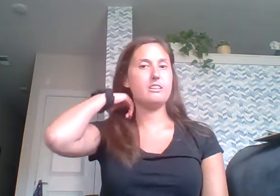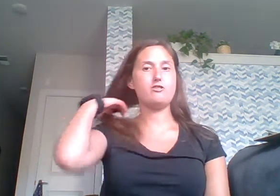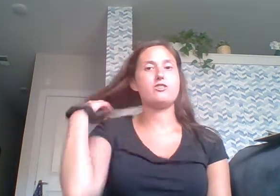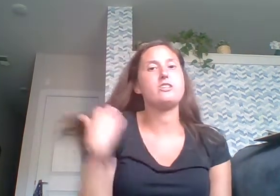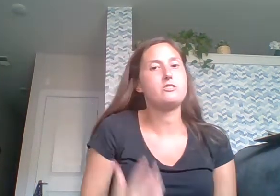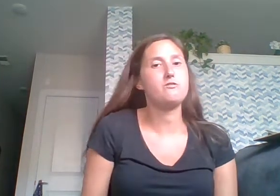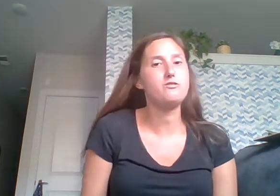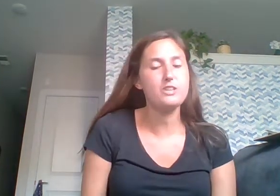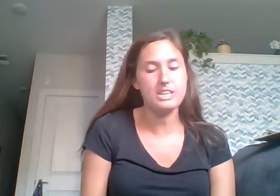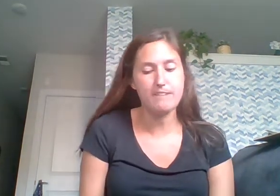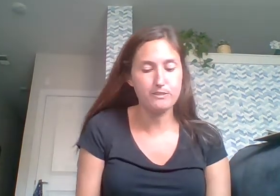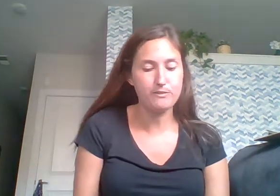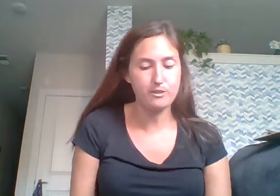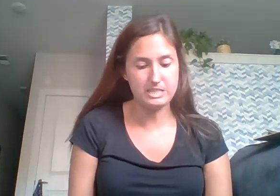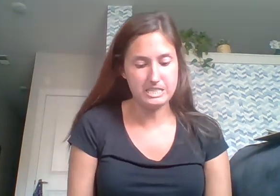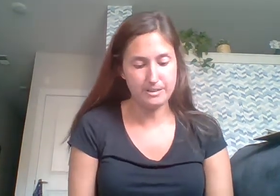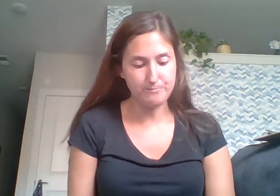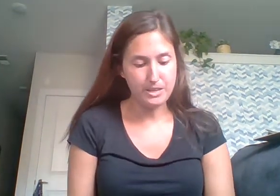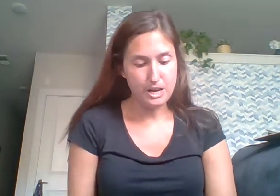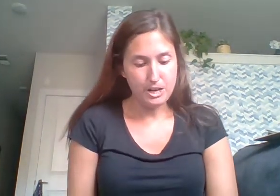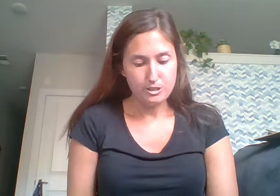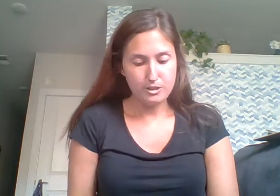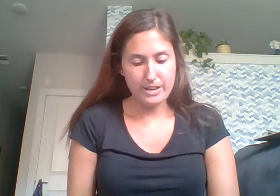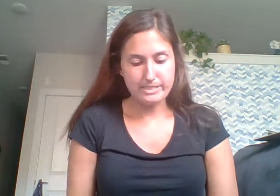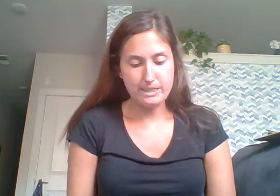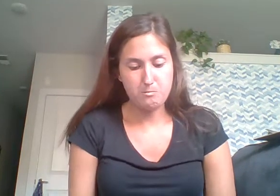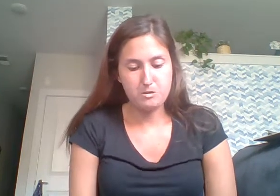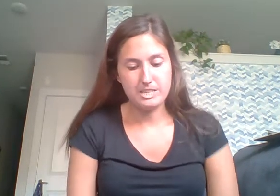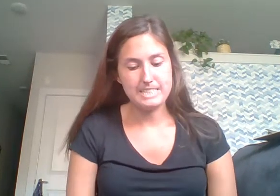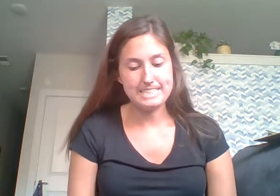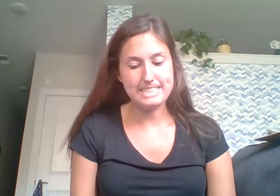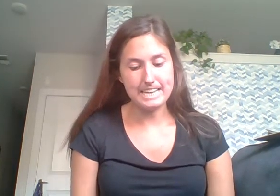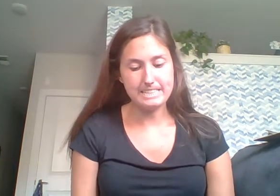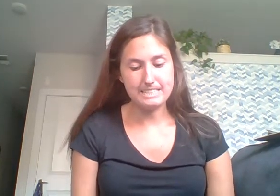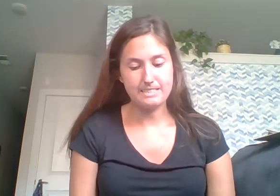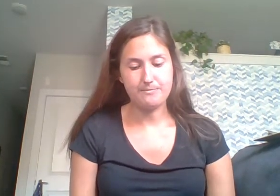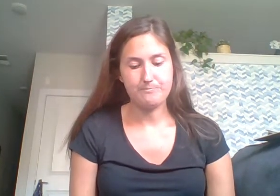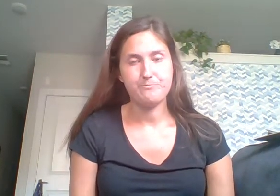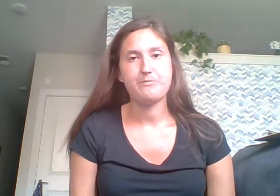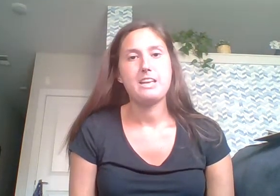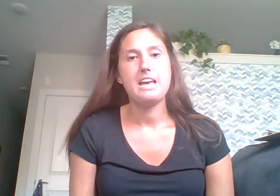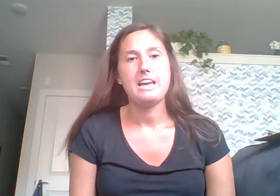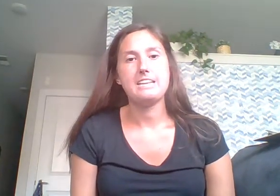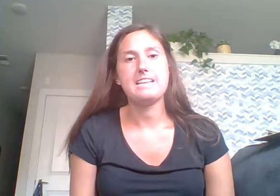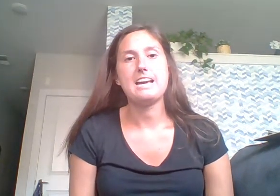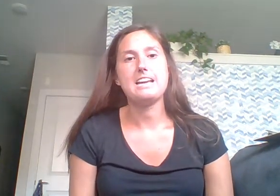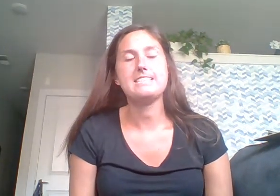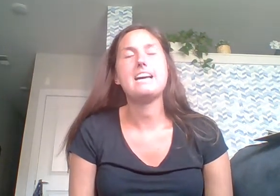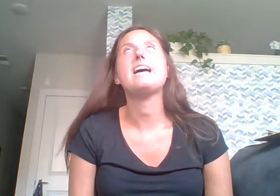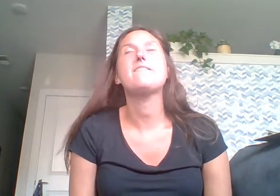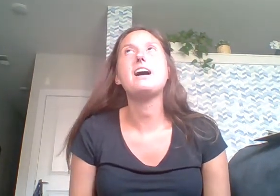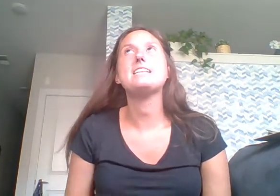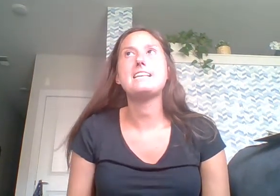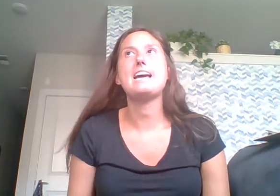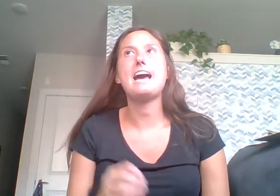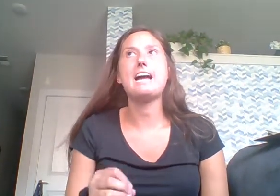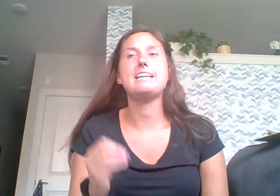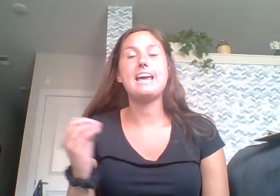a little tricky, so you really have to focus here. So, if I say the word sight, and I say, if I say add an